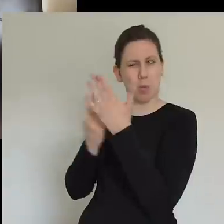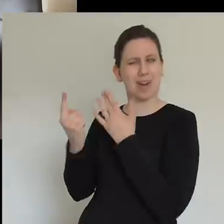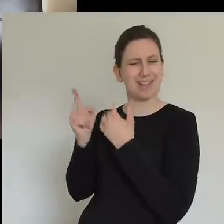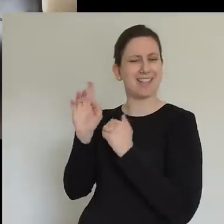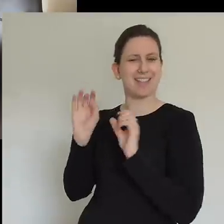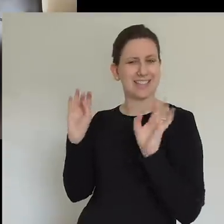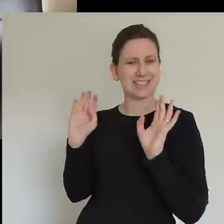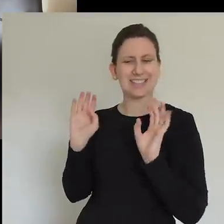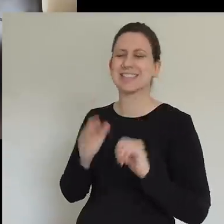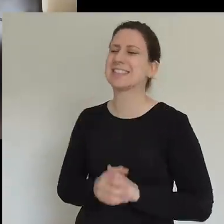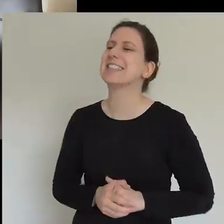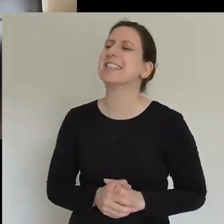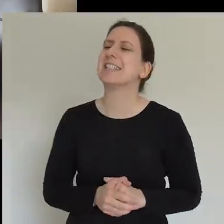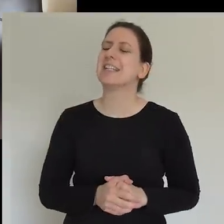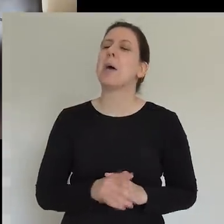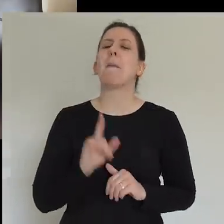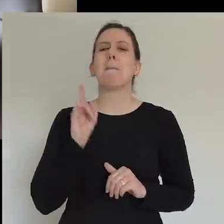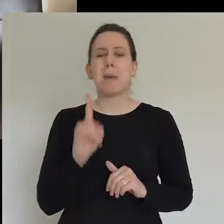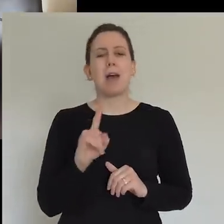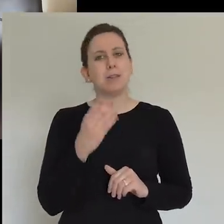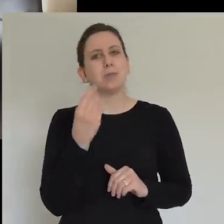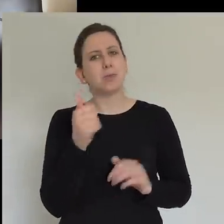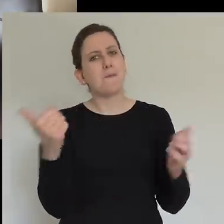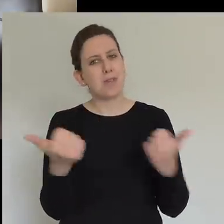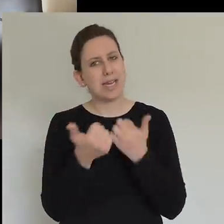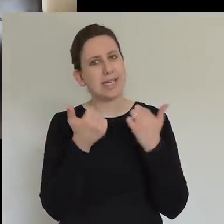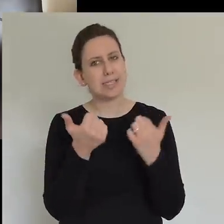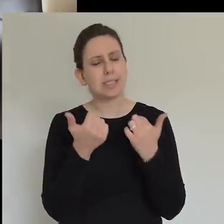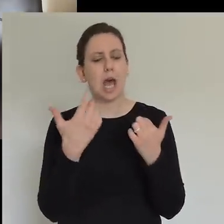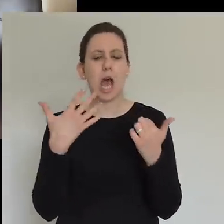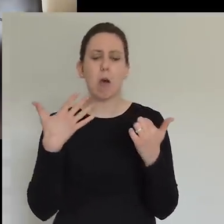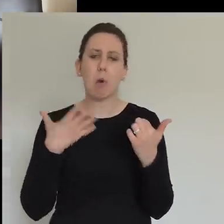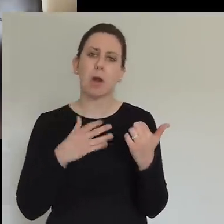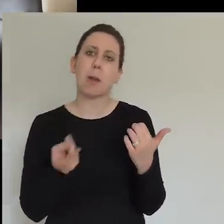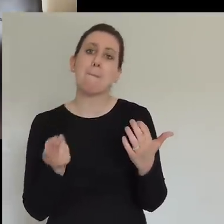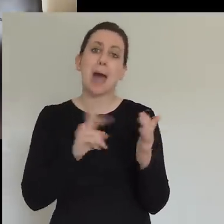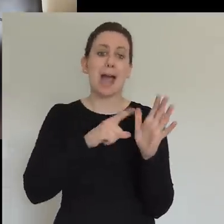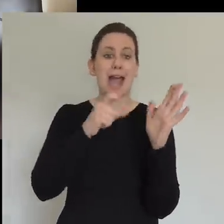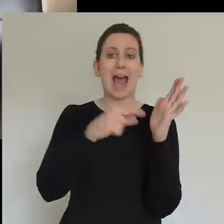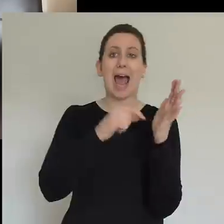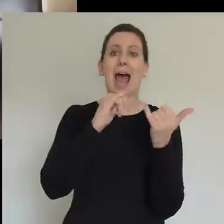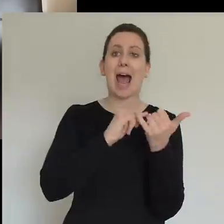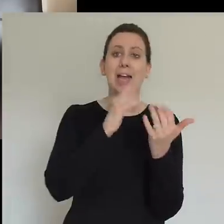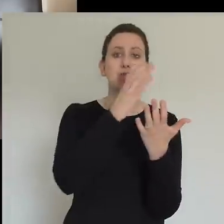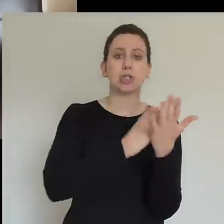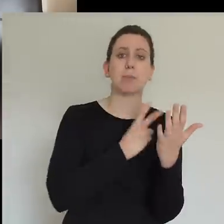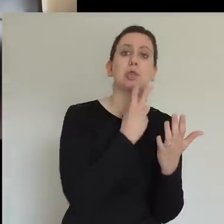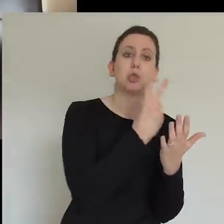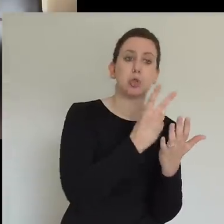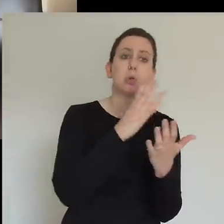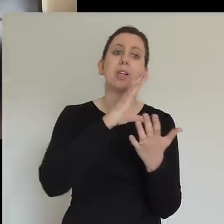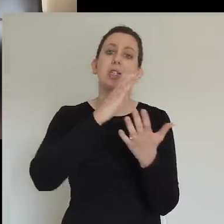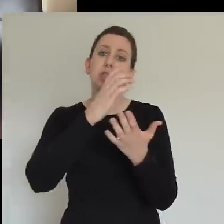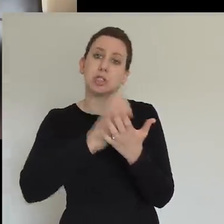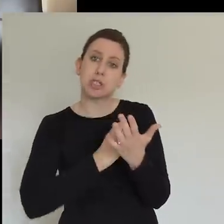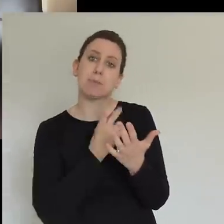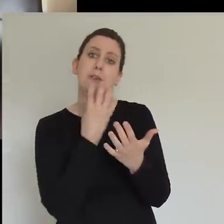refer back to these passages again in chapter 2 and chapter 4. You know, we see so many words of unity